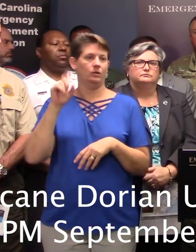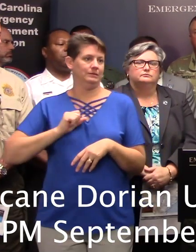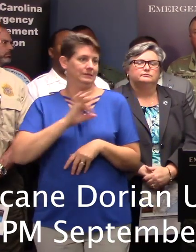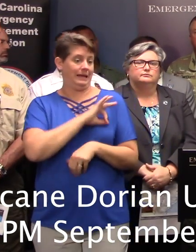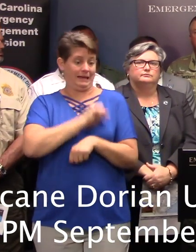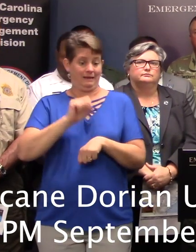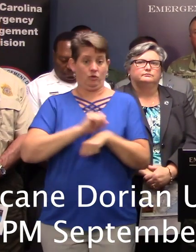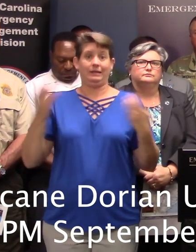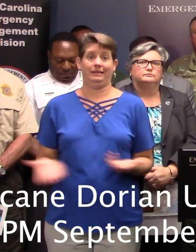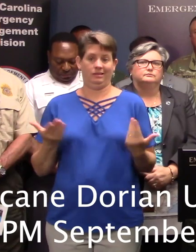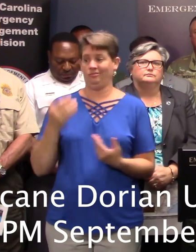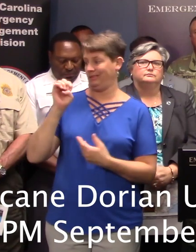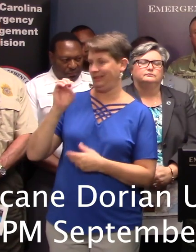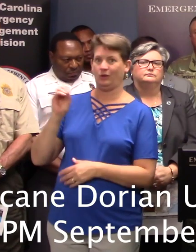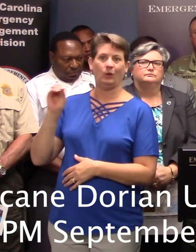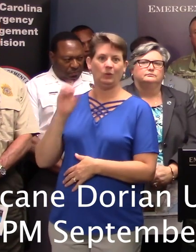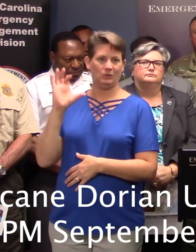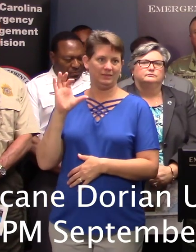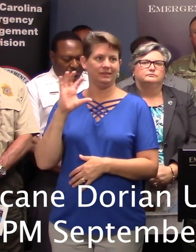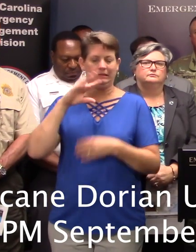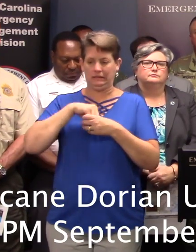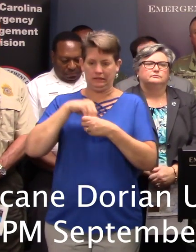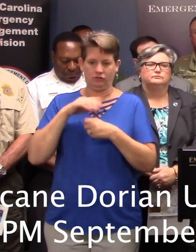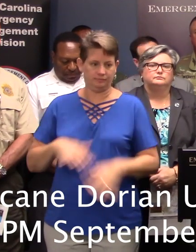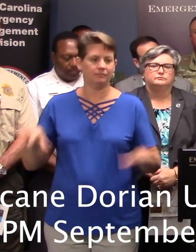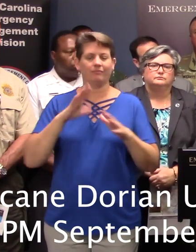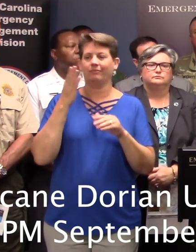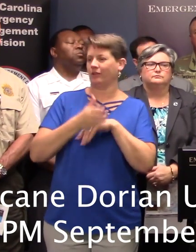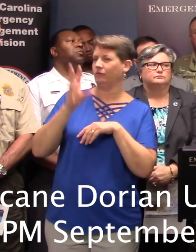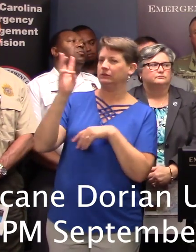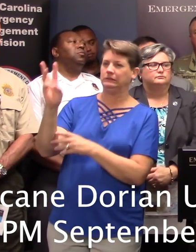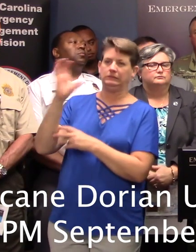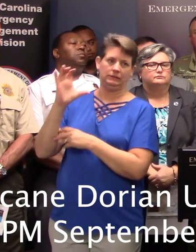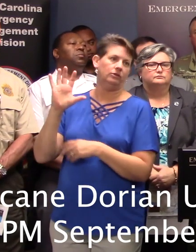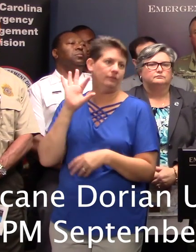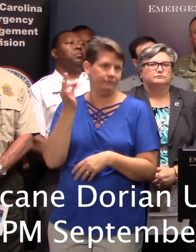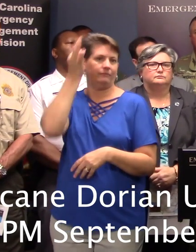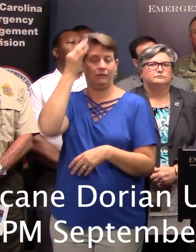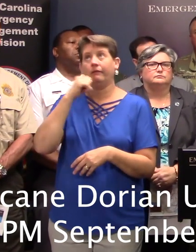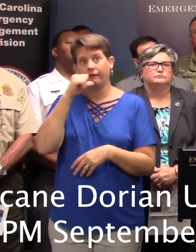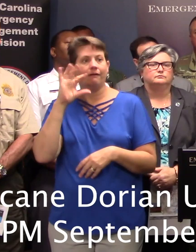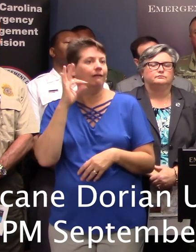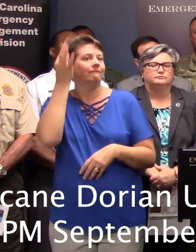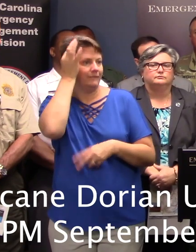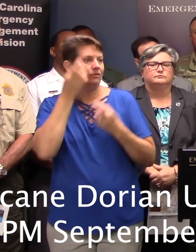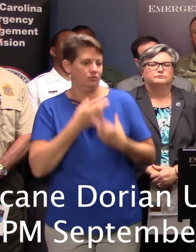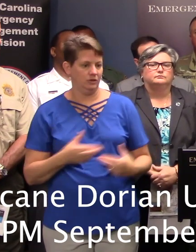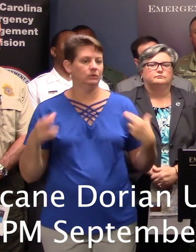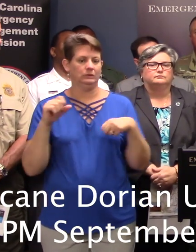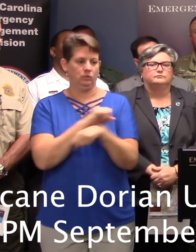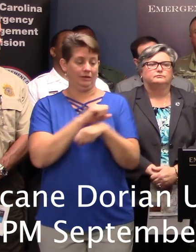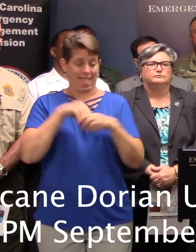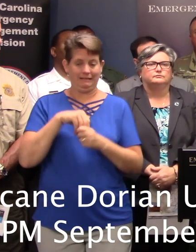working here in the EOC and interim operating facility, and over 600 federal and non-federal resources working